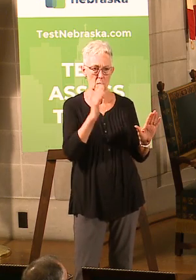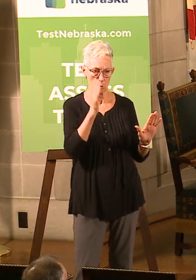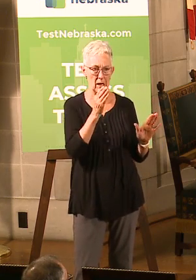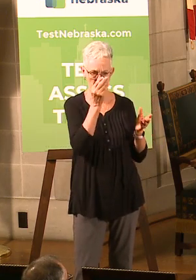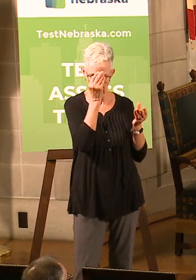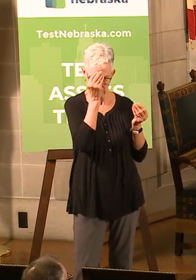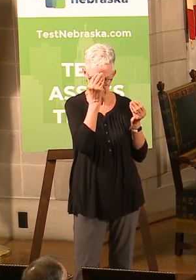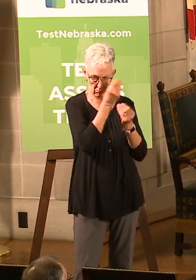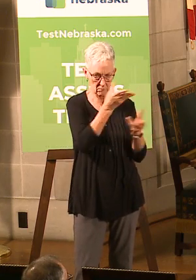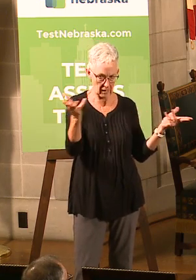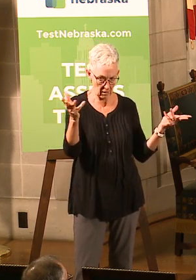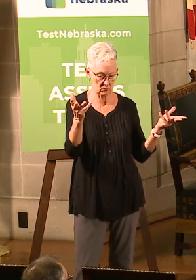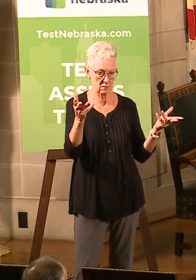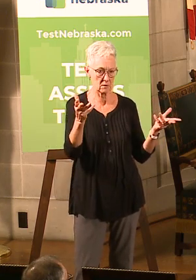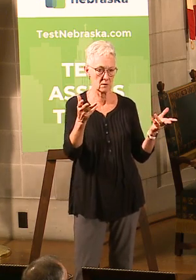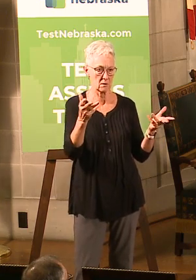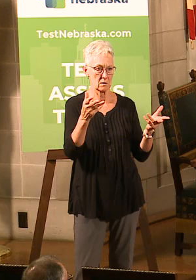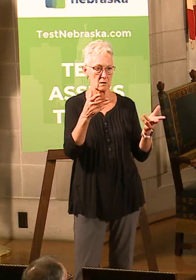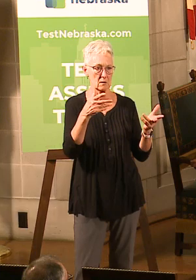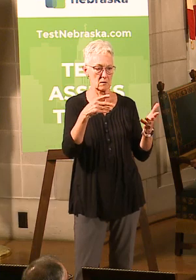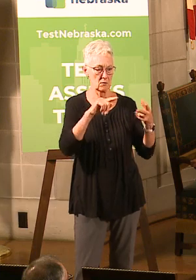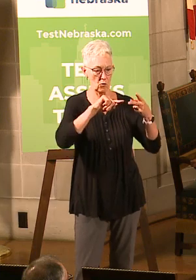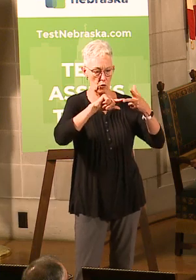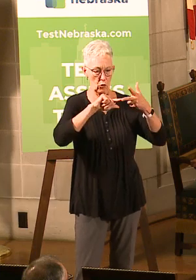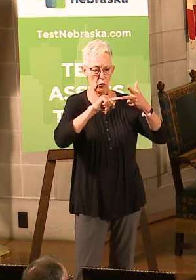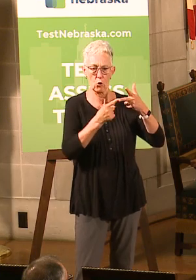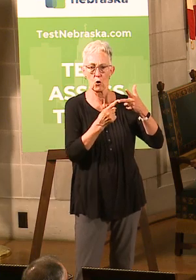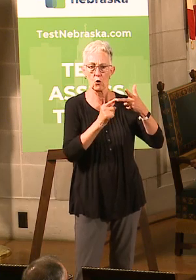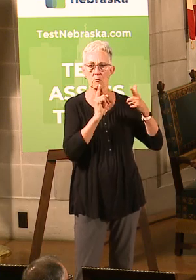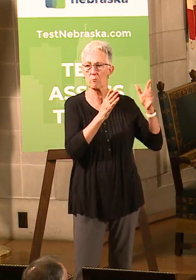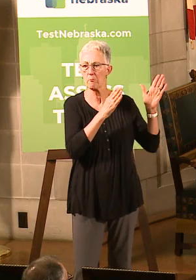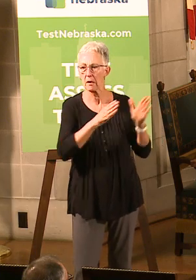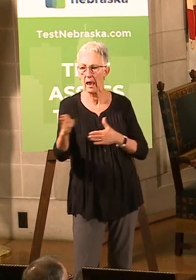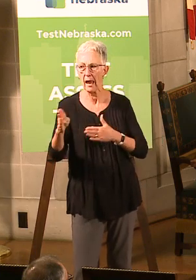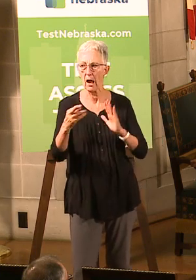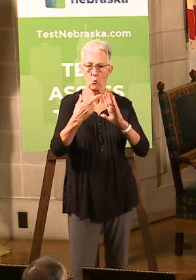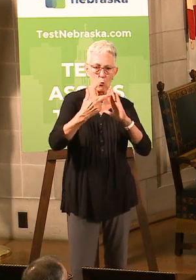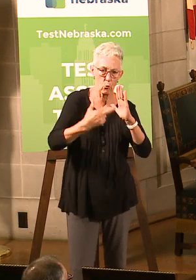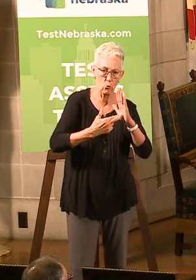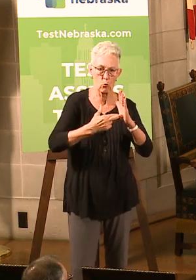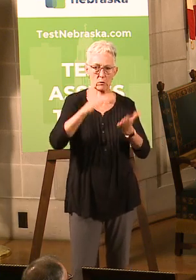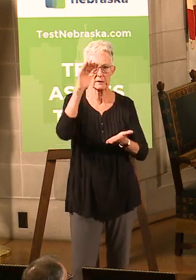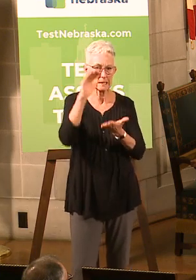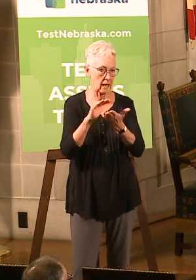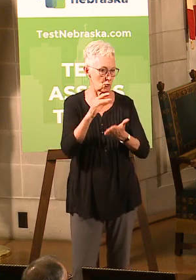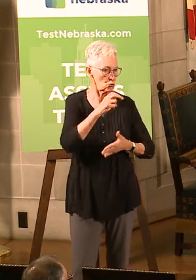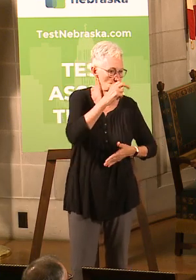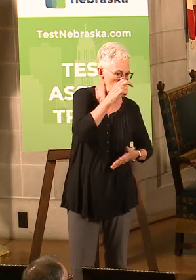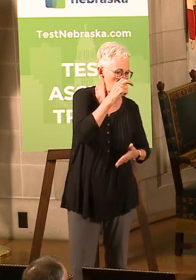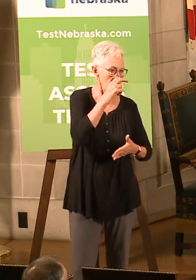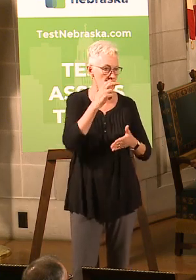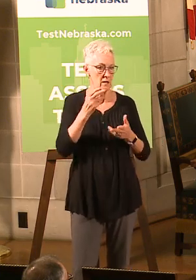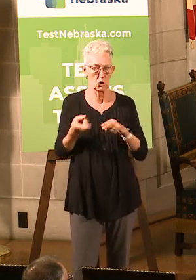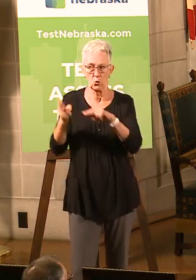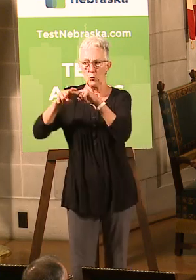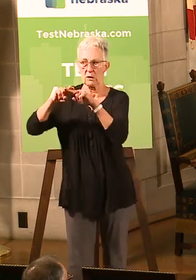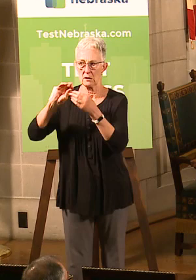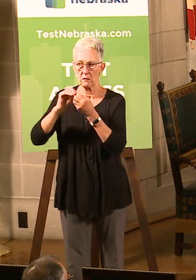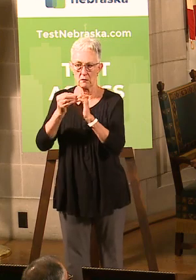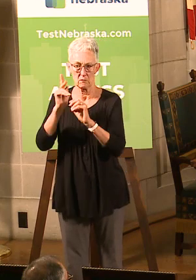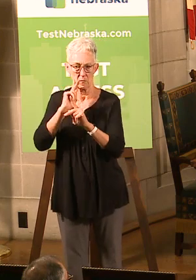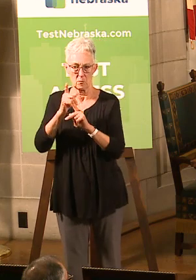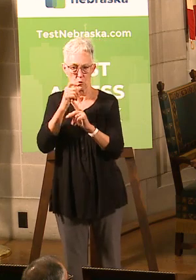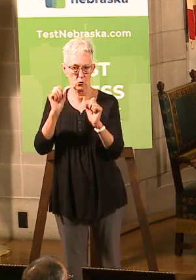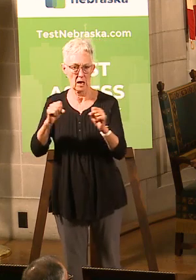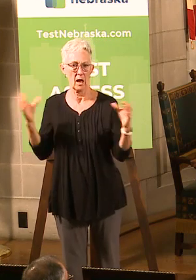announcements about Phase 3 as we, you know, continue to go forward here. We won't be making announcements about that, similar to what we did